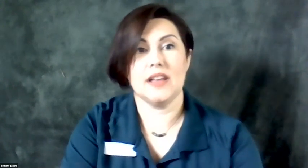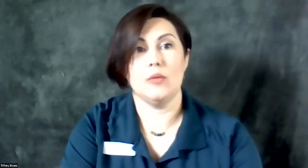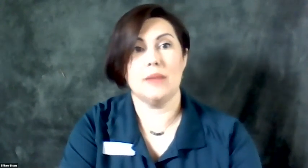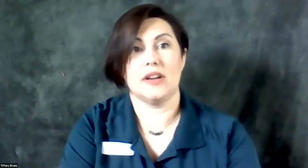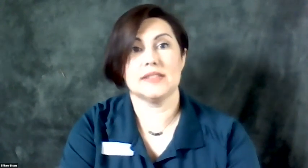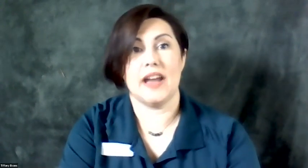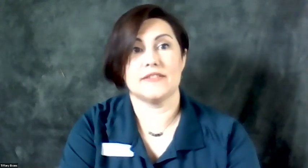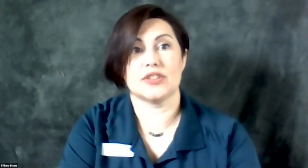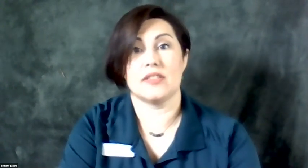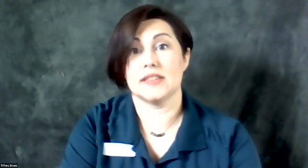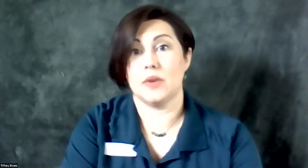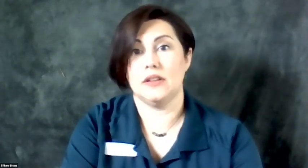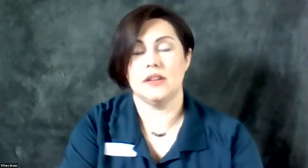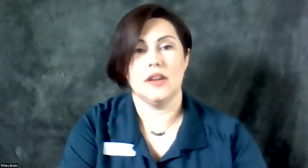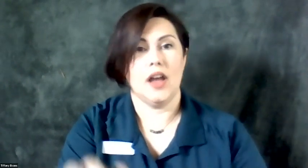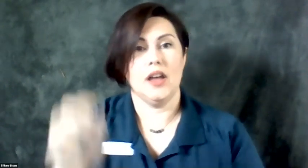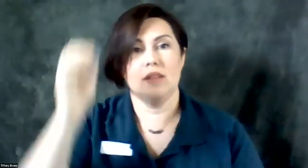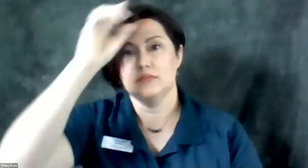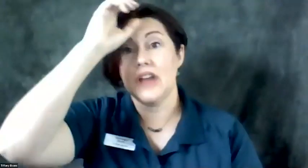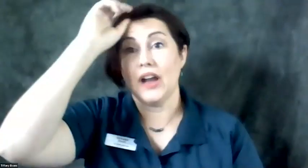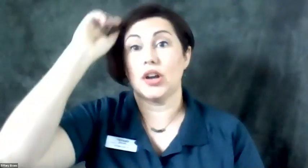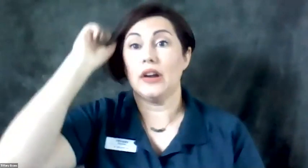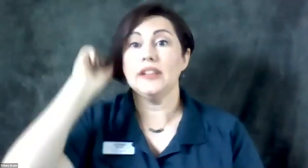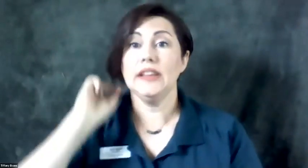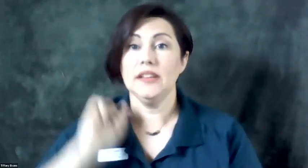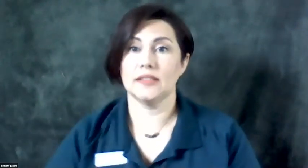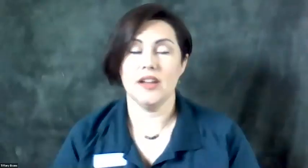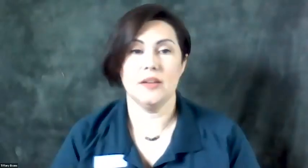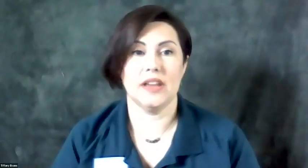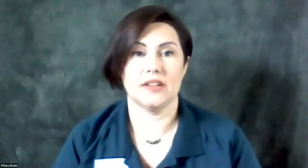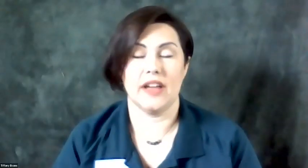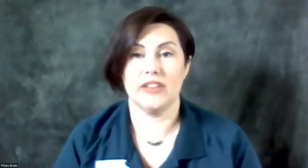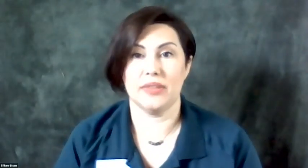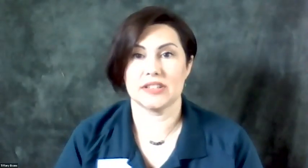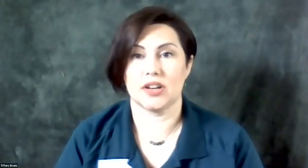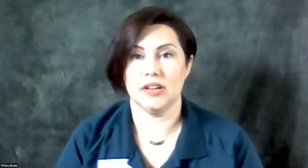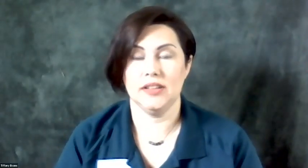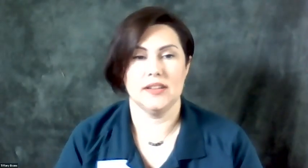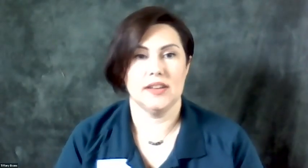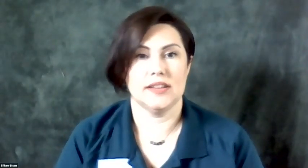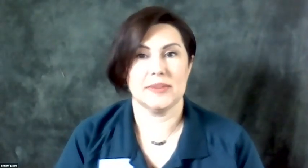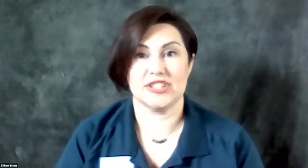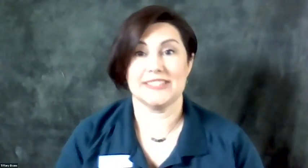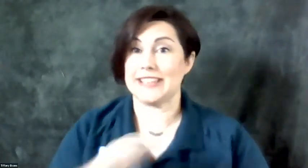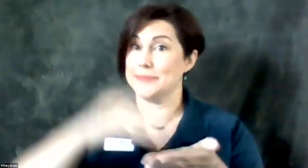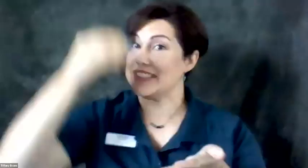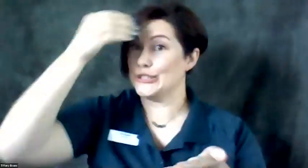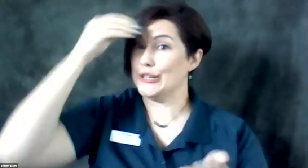webinars after this one? Um, not currently, um, that I don't have any planned currently, especially since I'm still learning